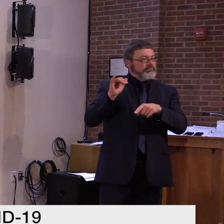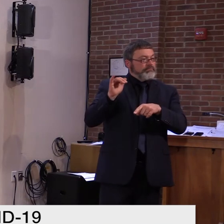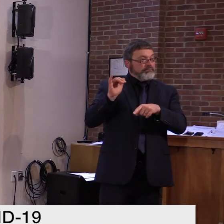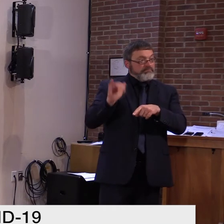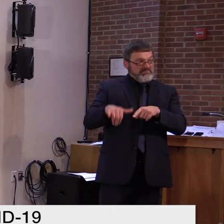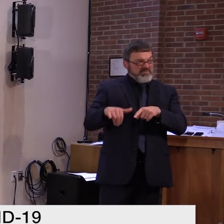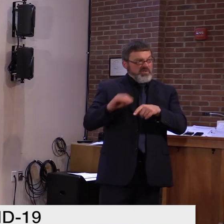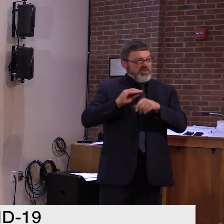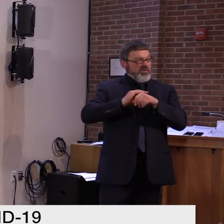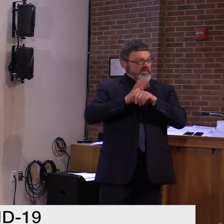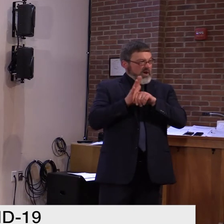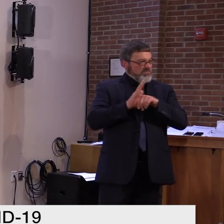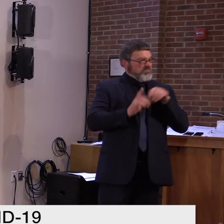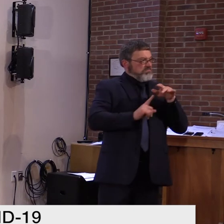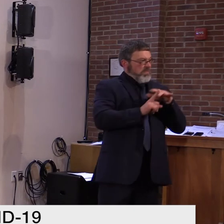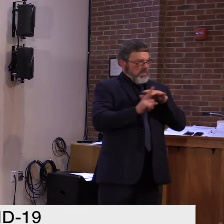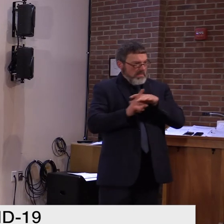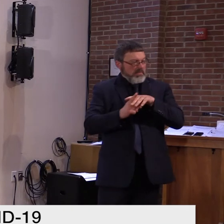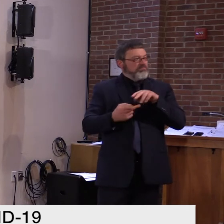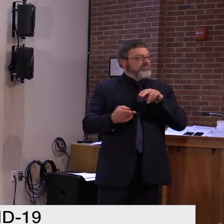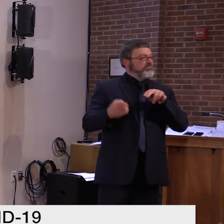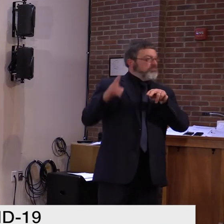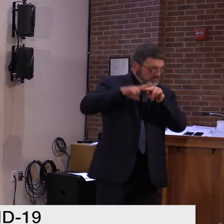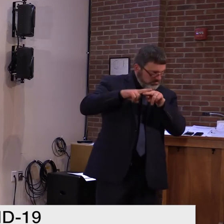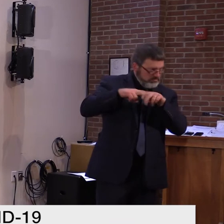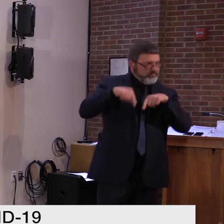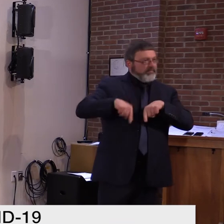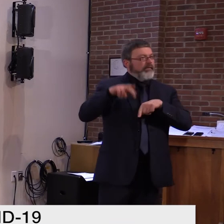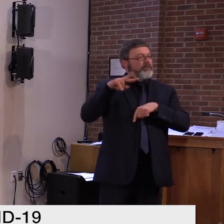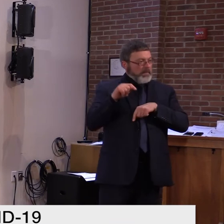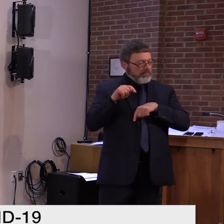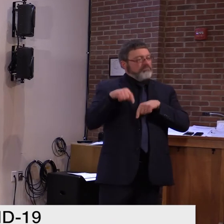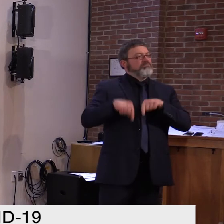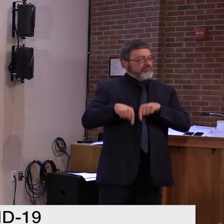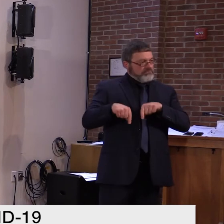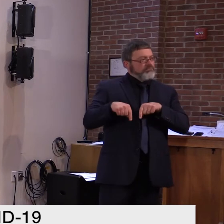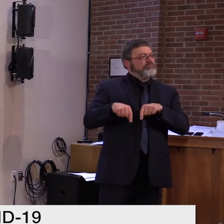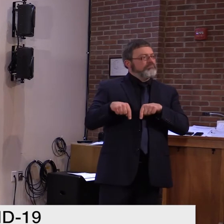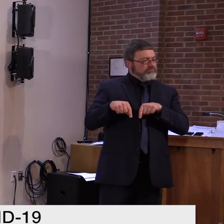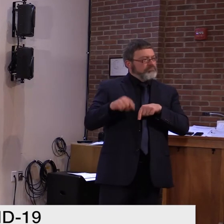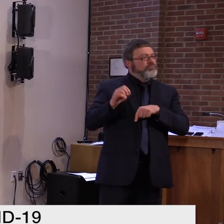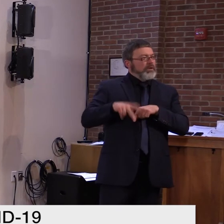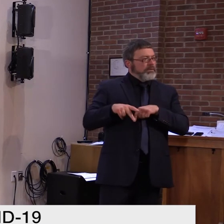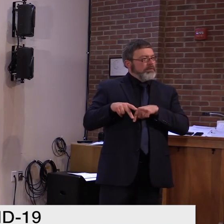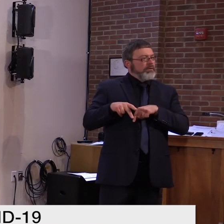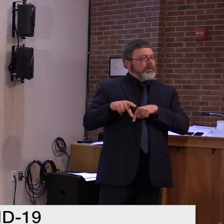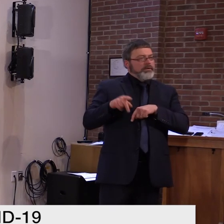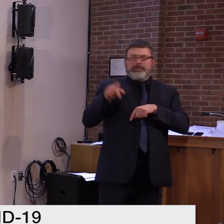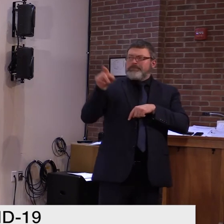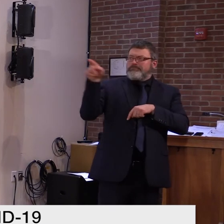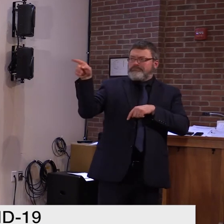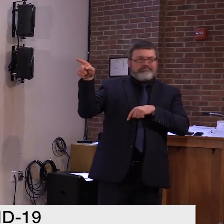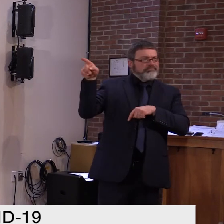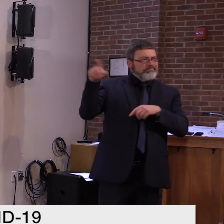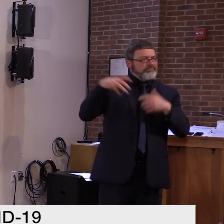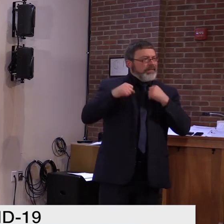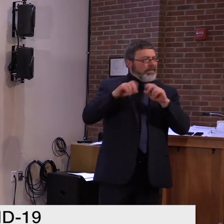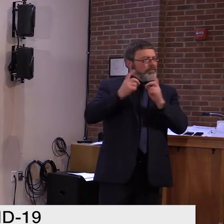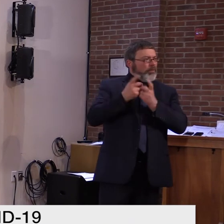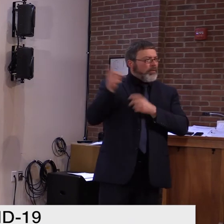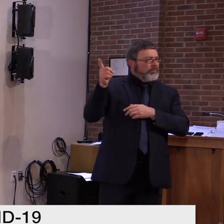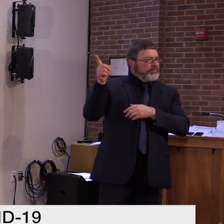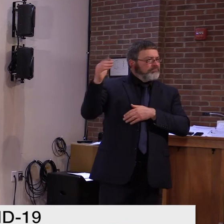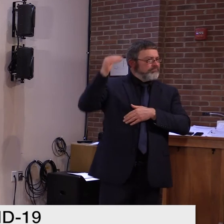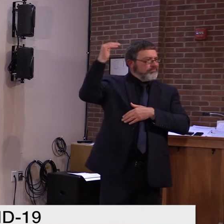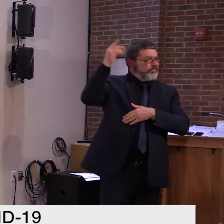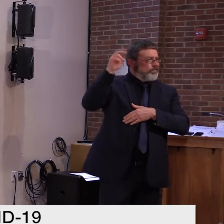Um, what does the health department think its capacity is for contact tracing as the number of,